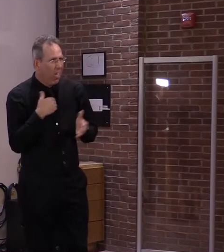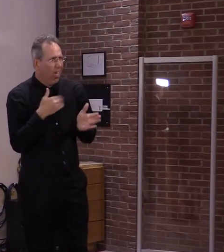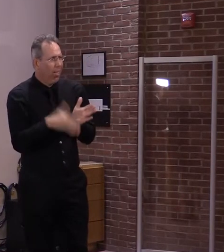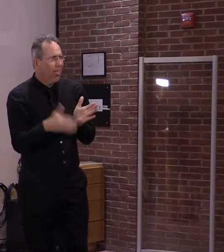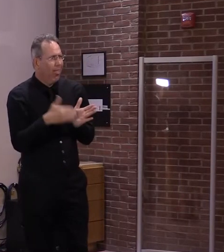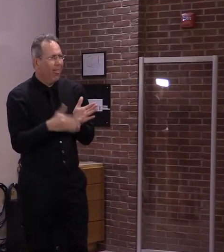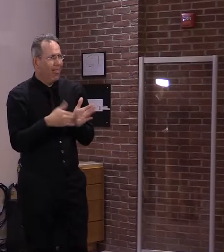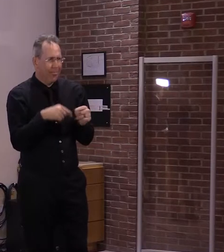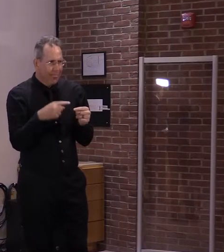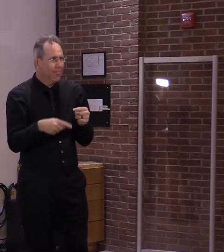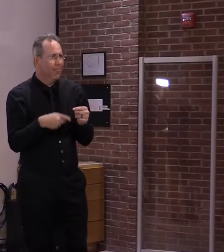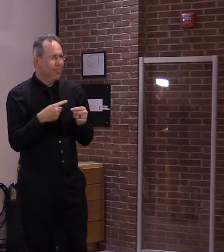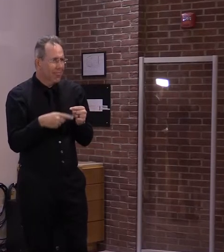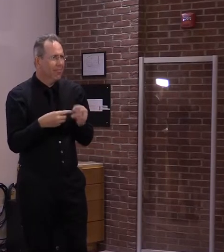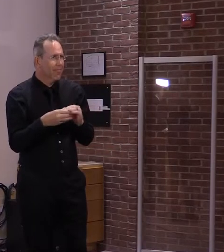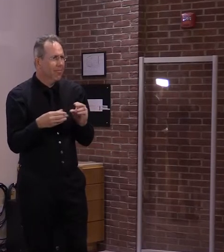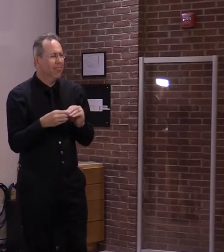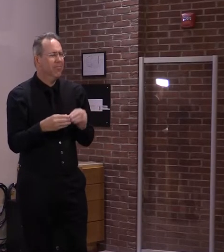Michael, Vermont Digger.